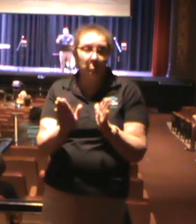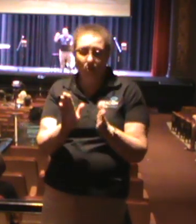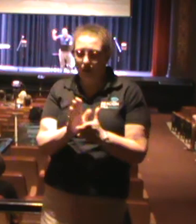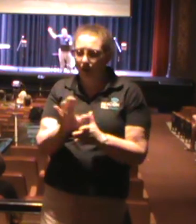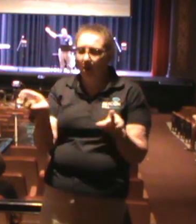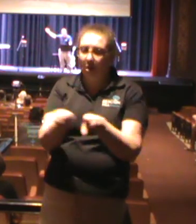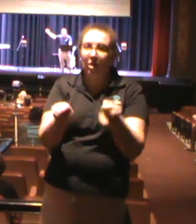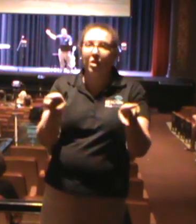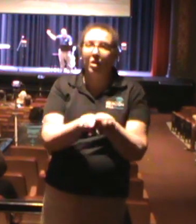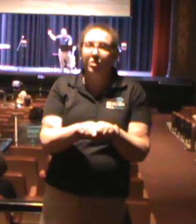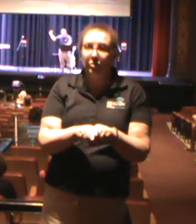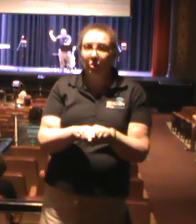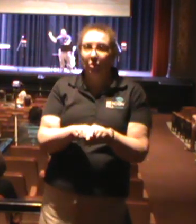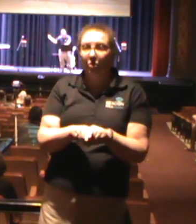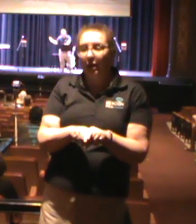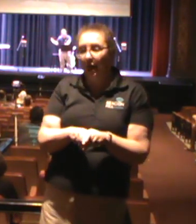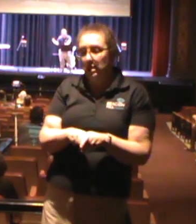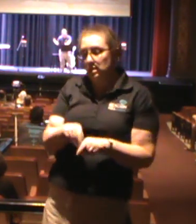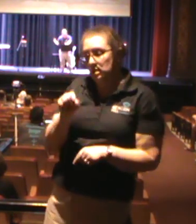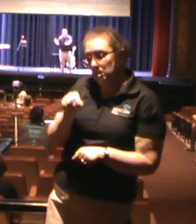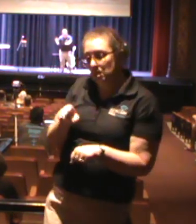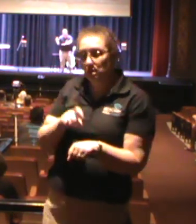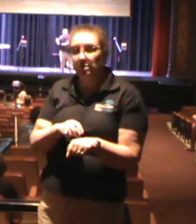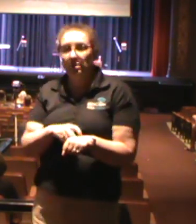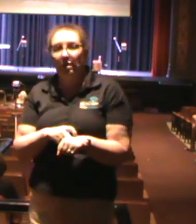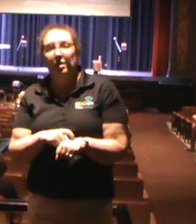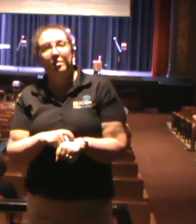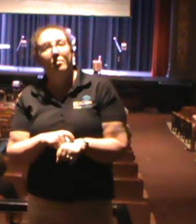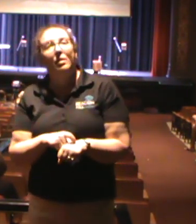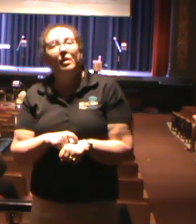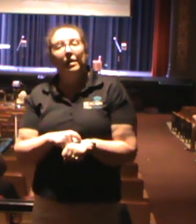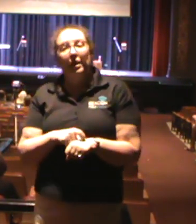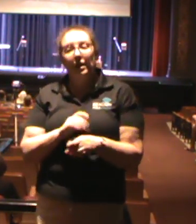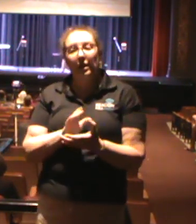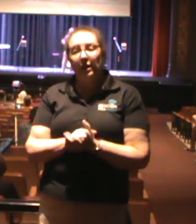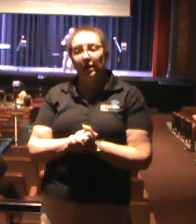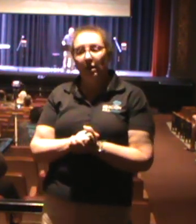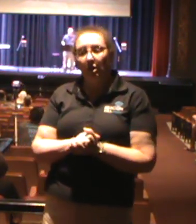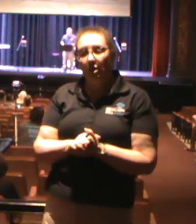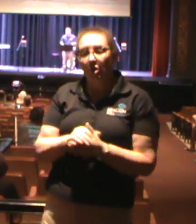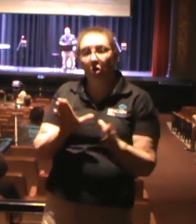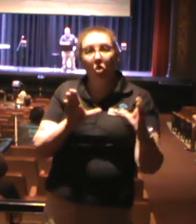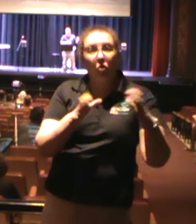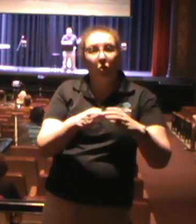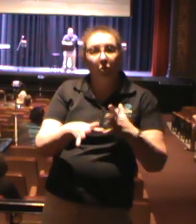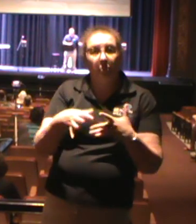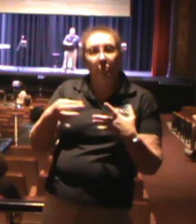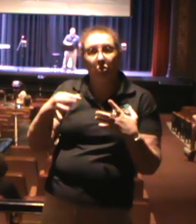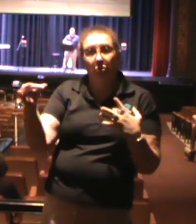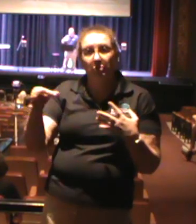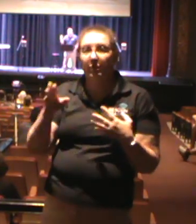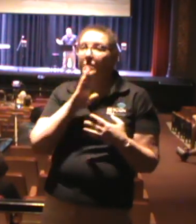there's also at the present time a remnant chosen by grace. Now it's by grace that it's not by works, otherwise grace